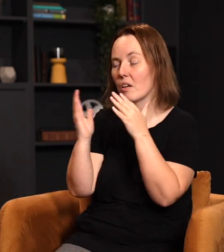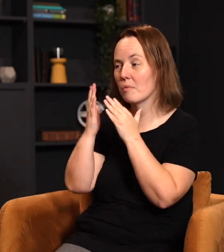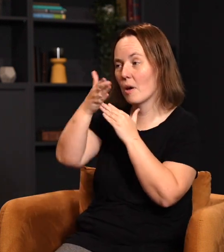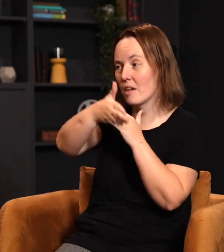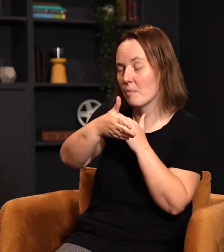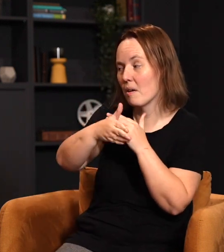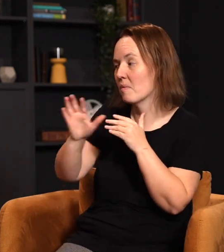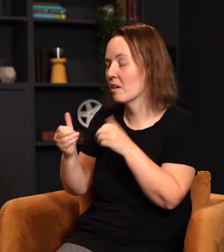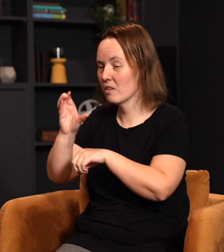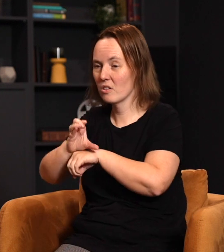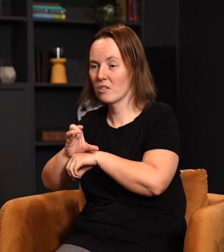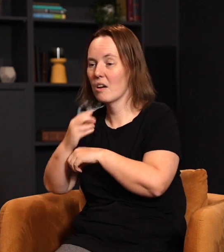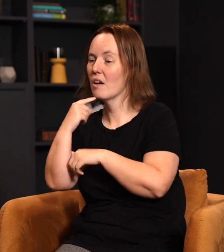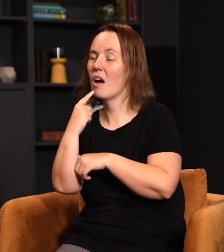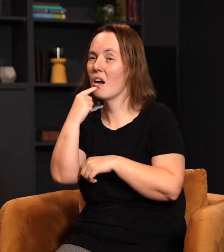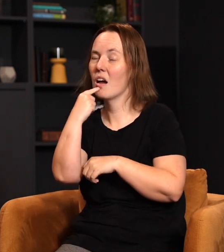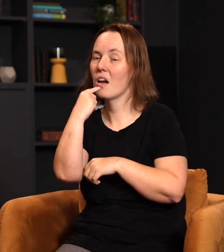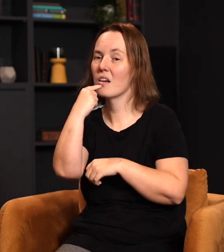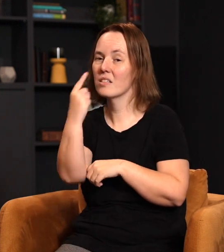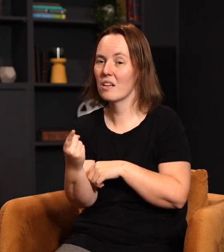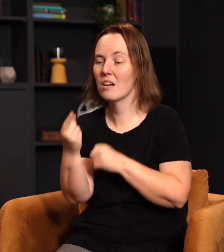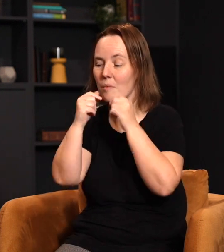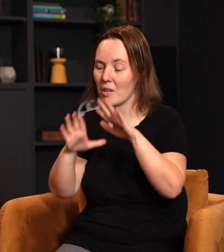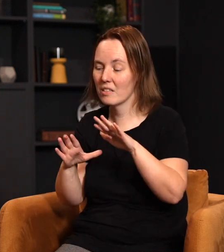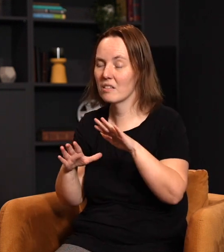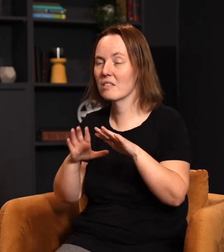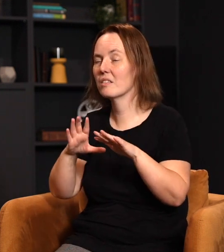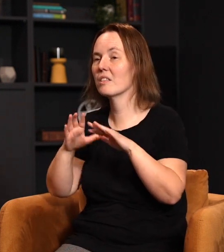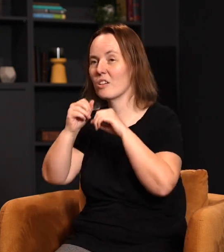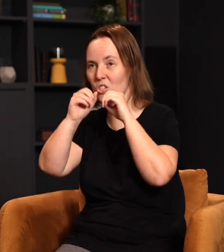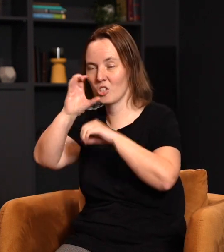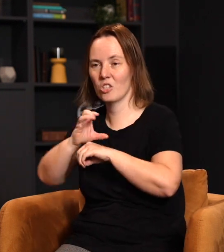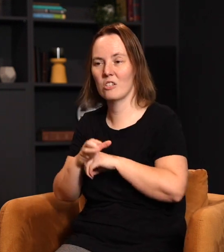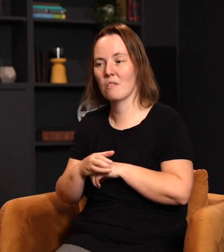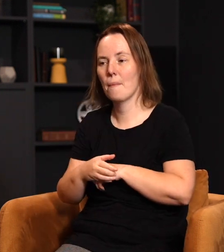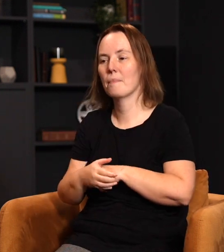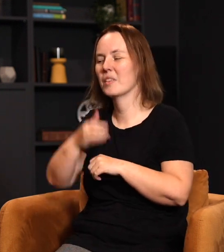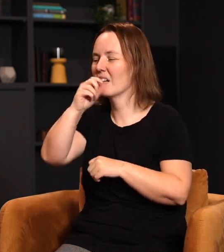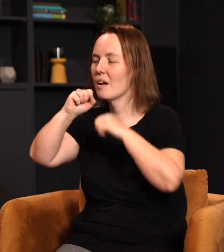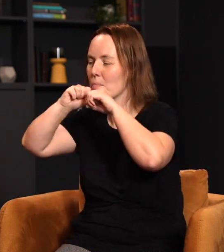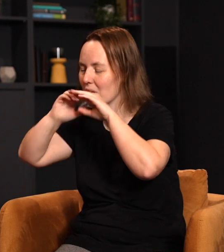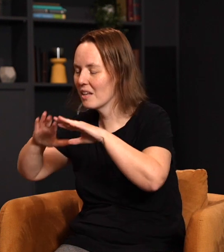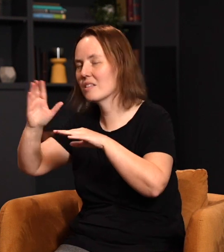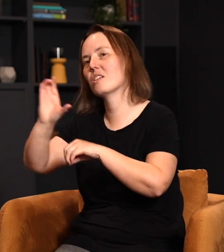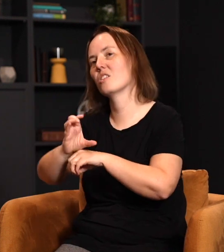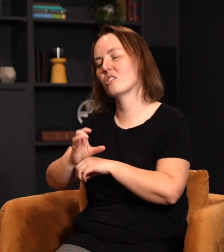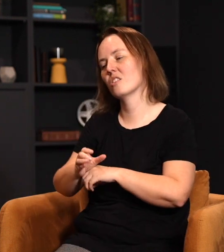I verbally, vocally pronounce blessing on that church. I say, God, bless that church. Bless